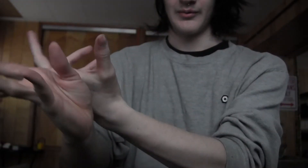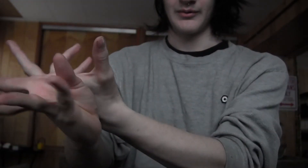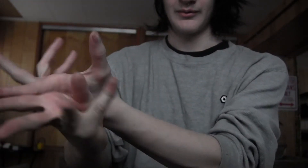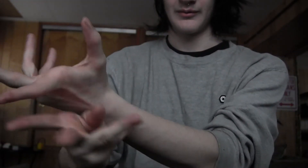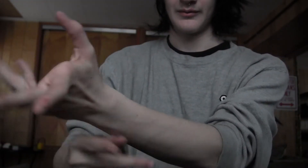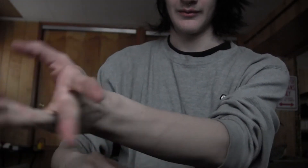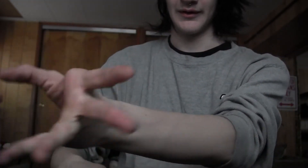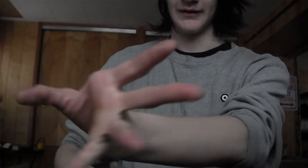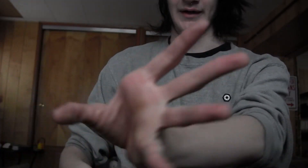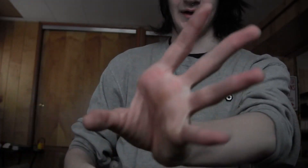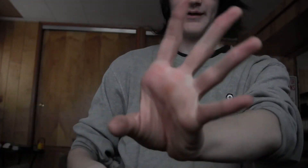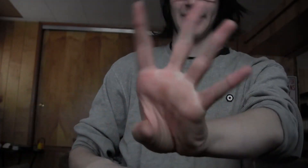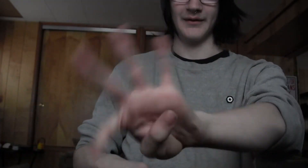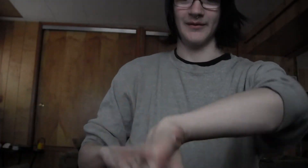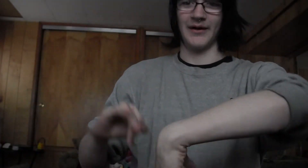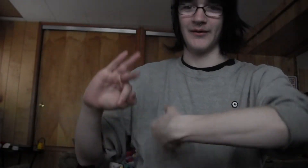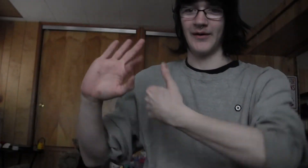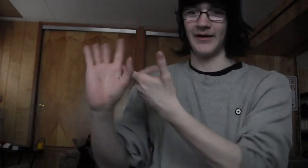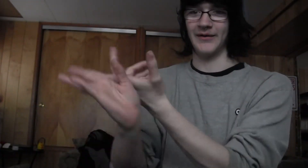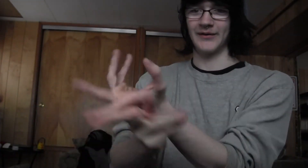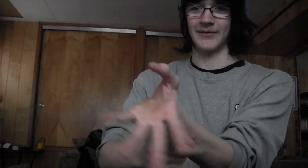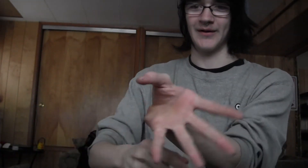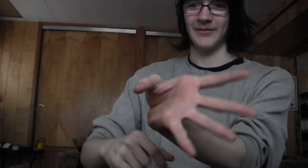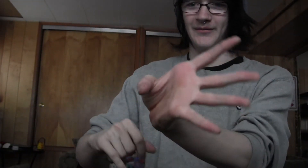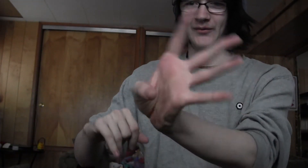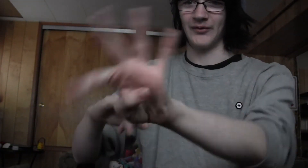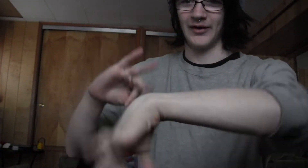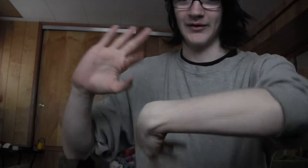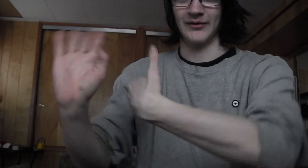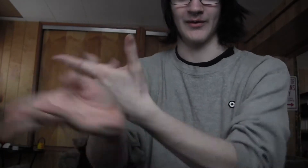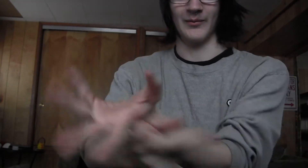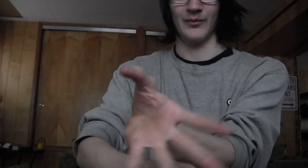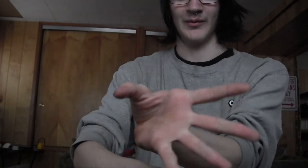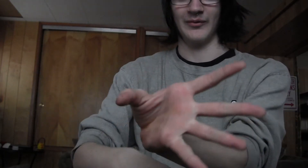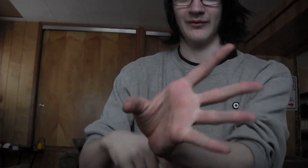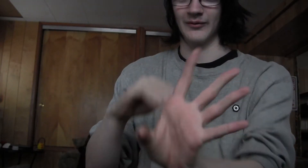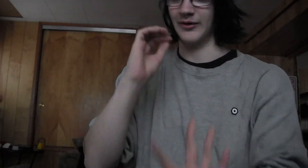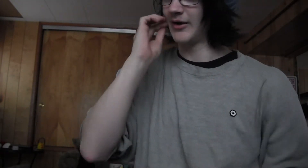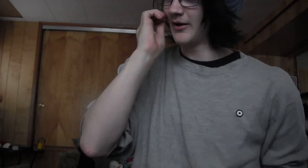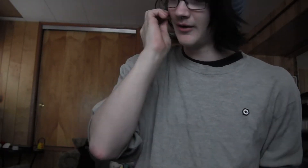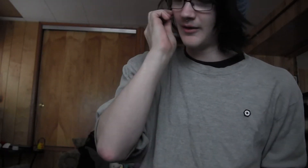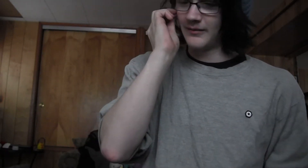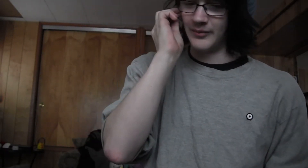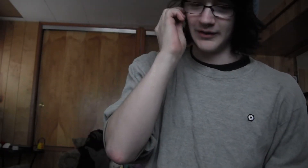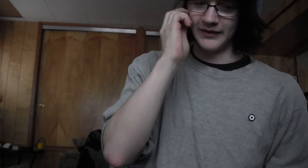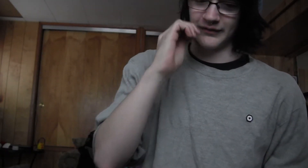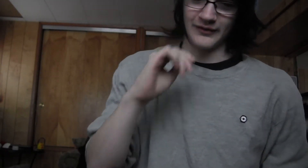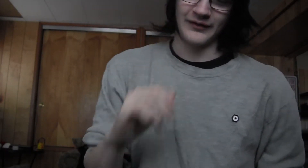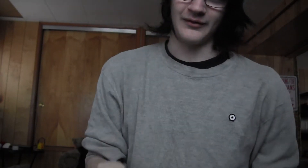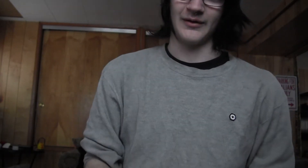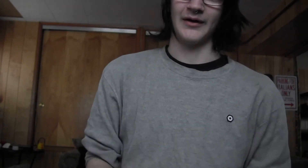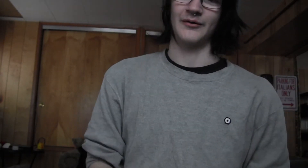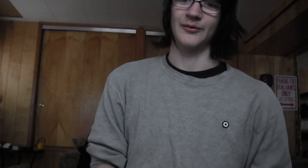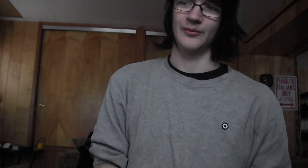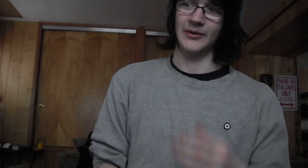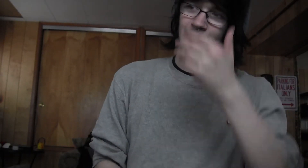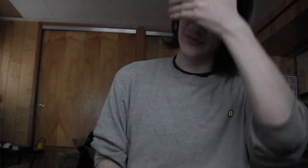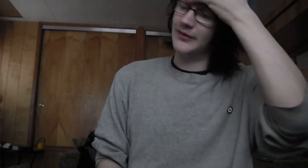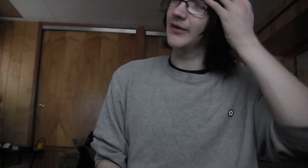like that. don't know how to describe it. never tried to describe a whip before but as long as you know how to do whips and